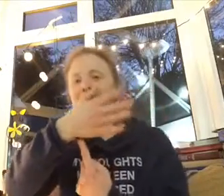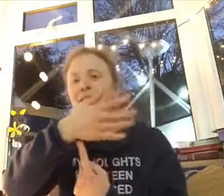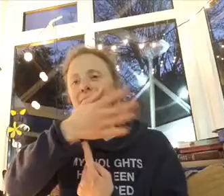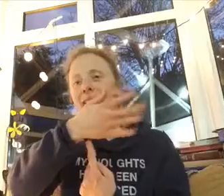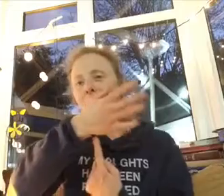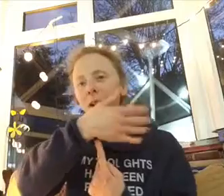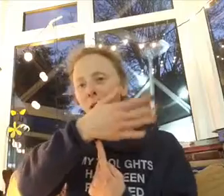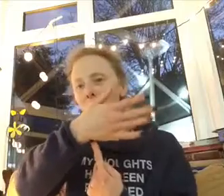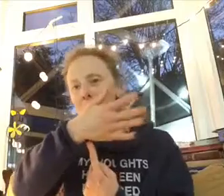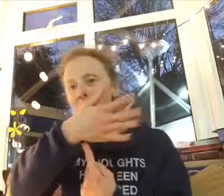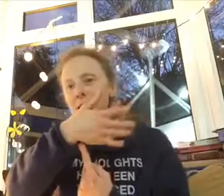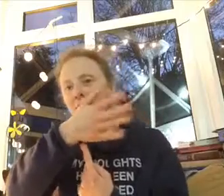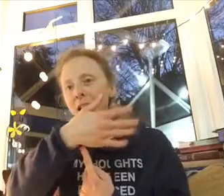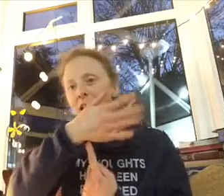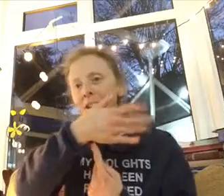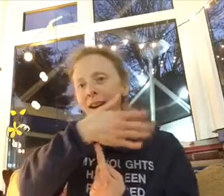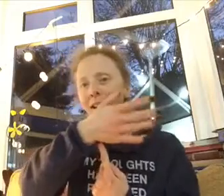will always fly